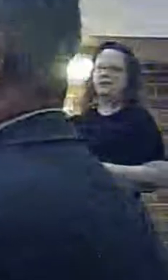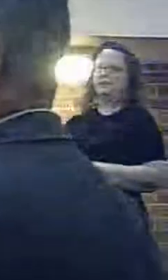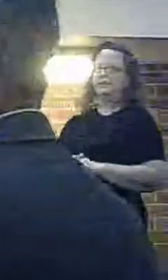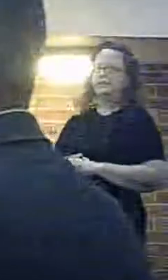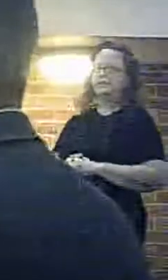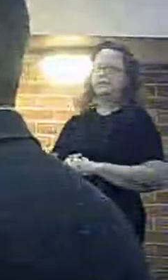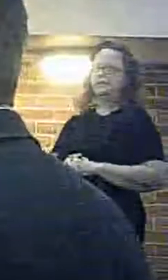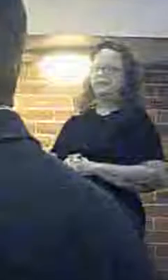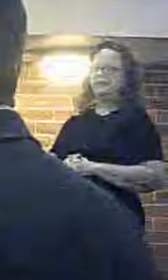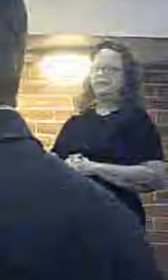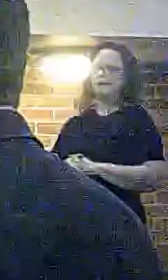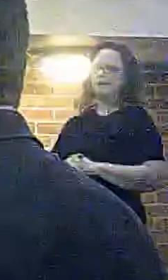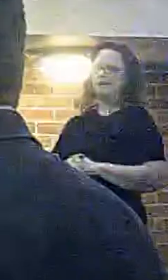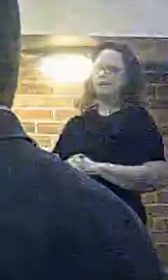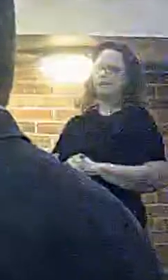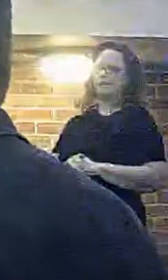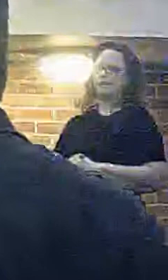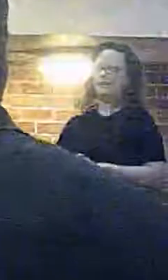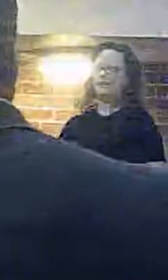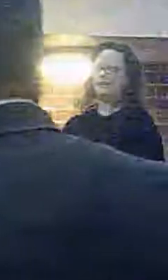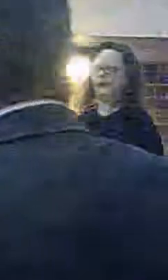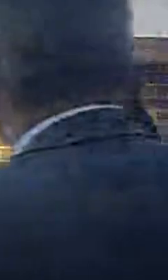they can't hear you again so there's no time